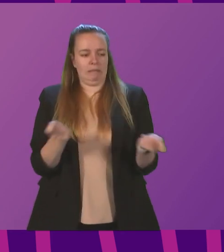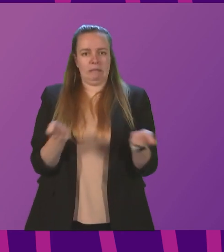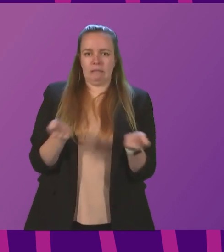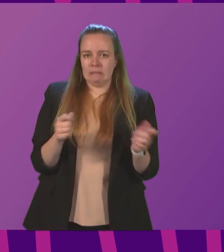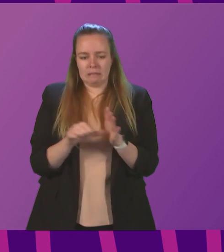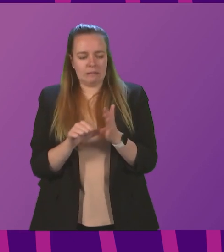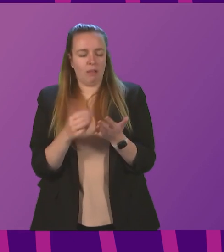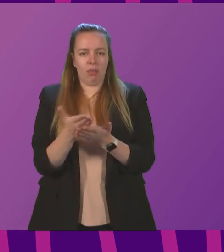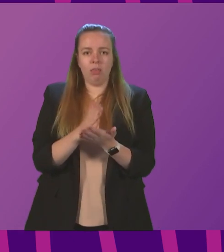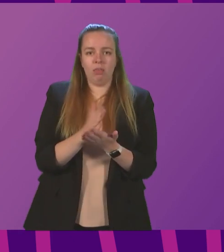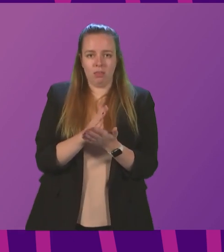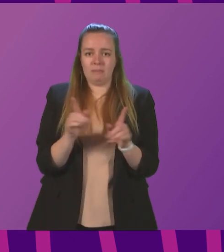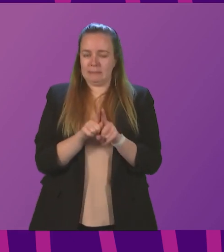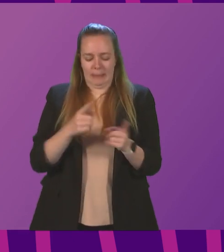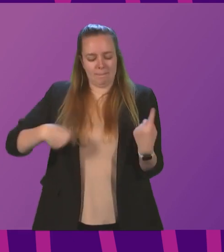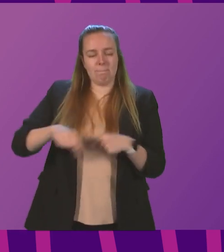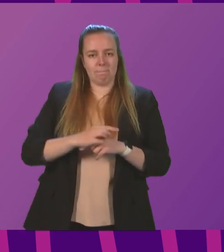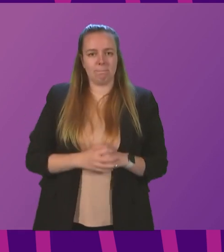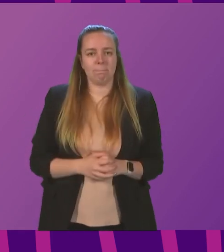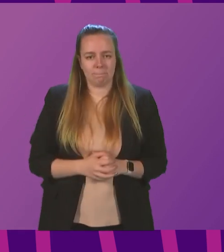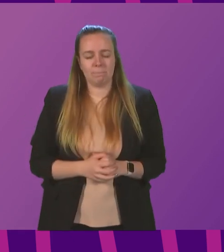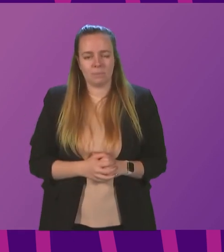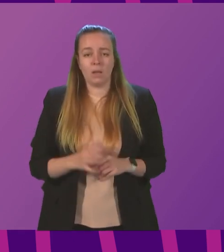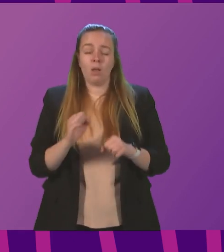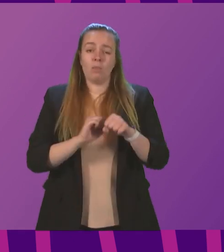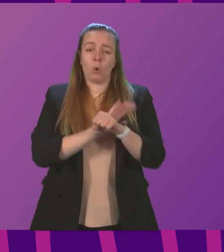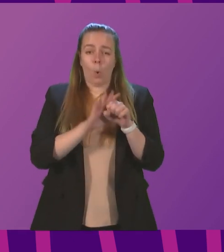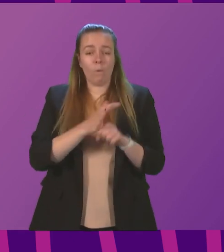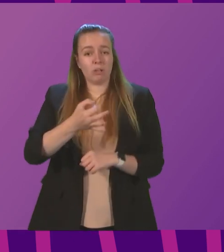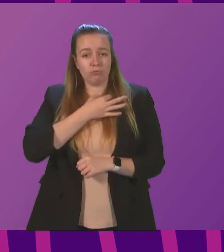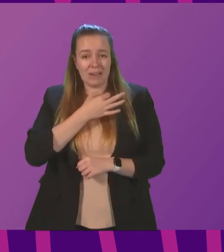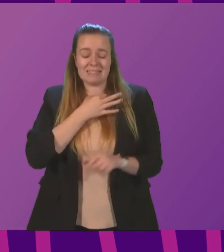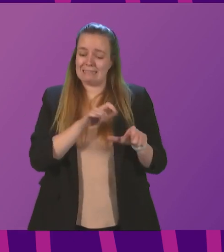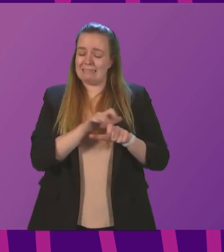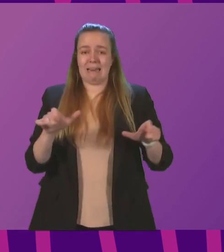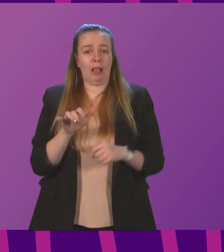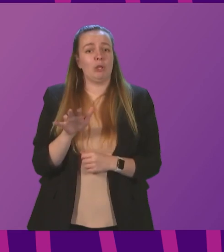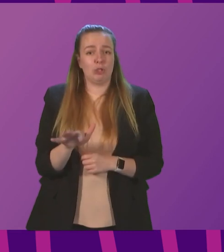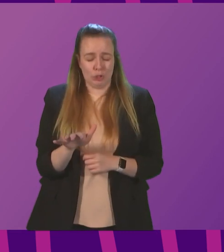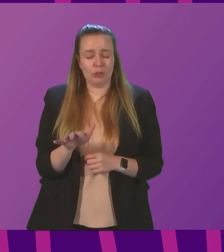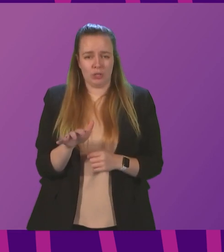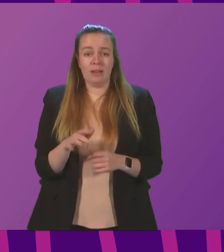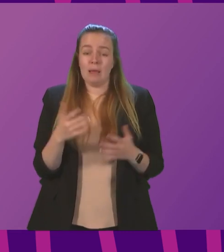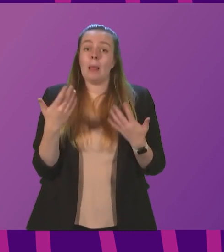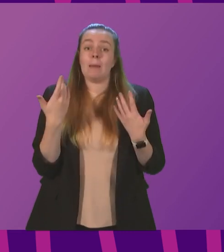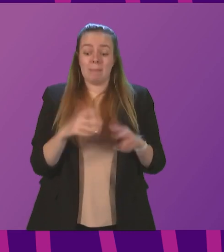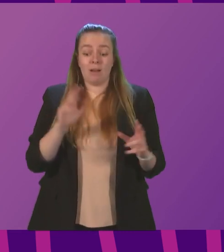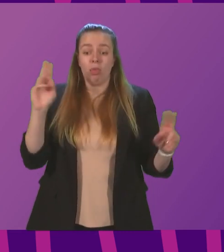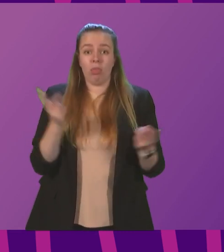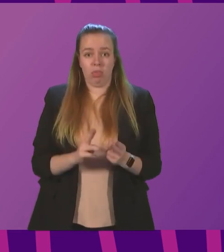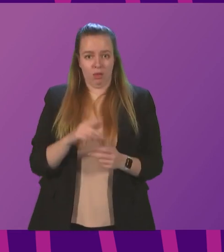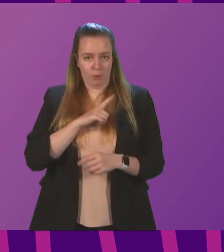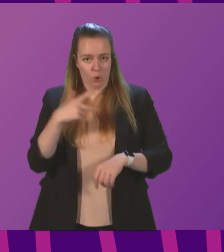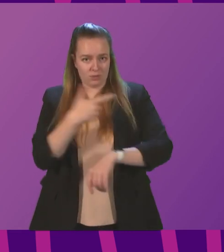dilemmas that we are. The threats posed by COVID are very much still with us, even though they have been mitigated by